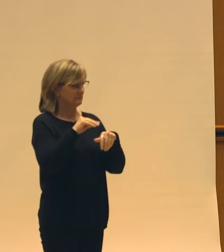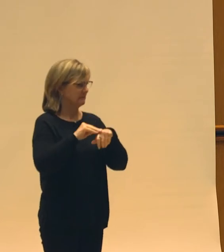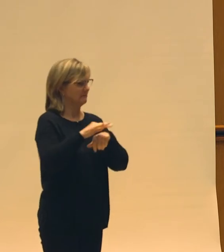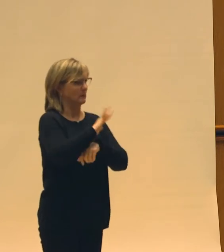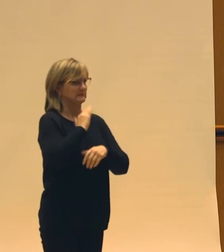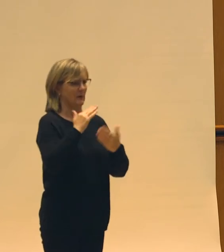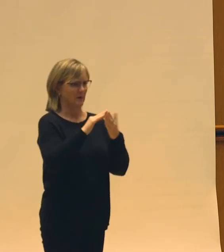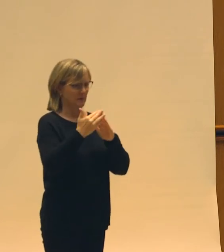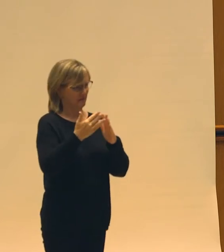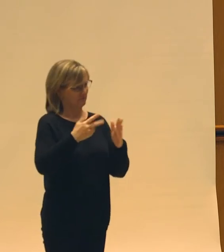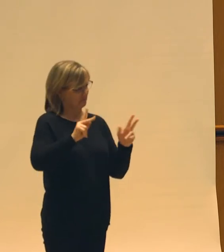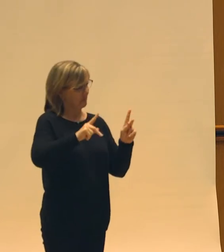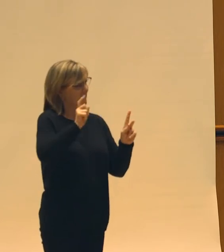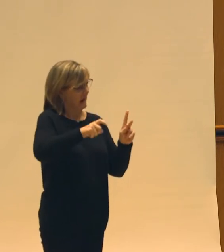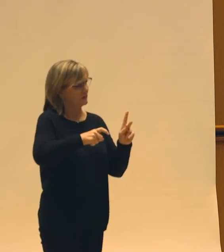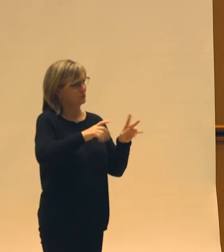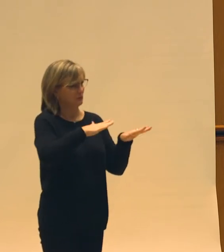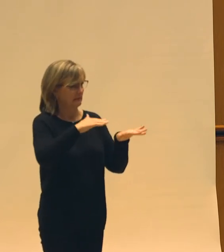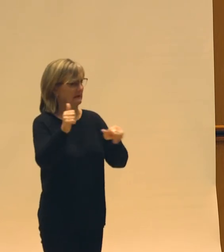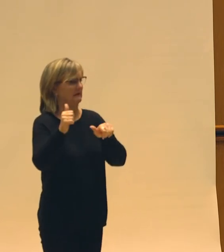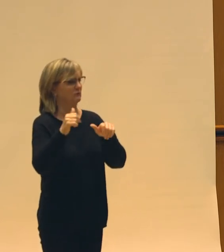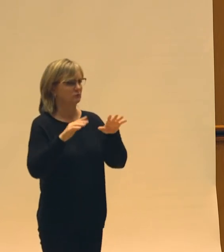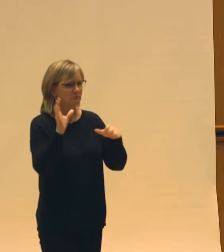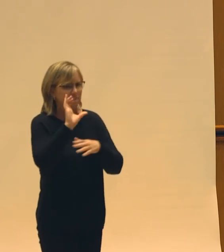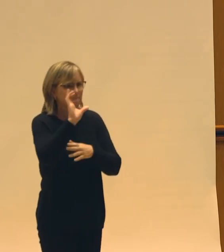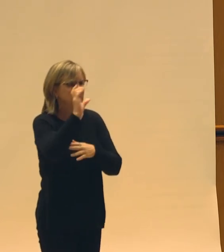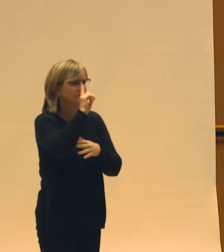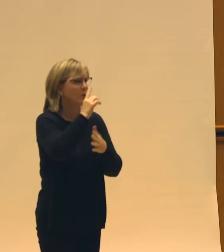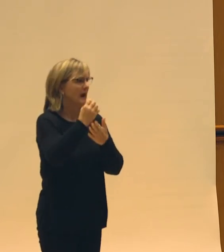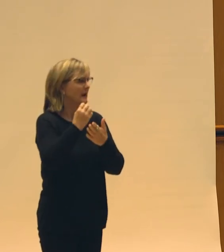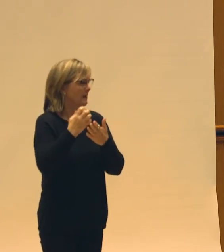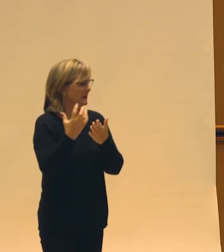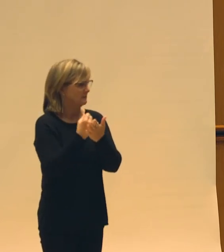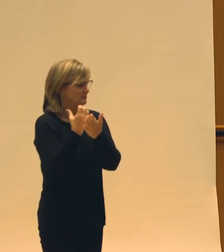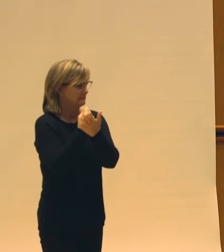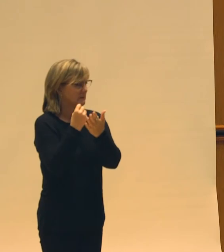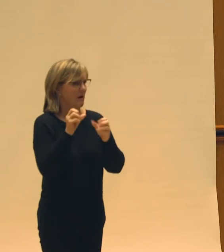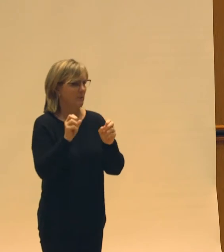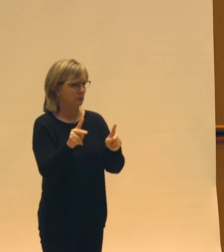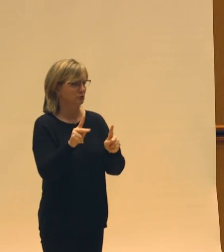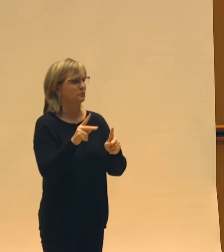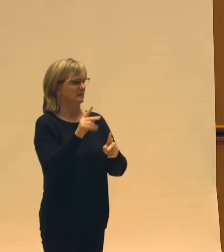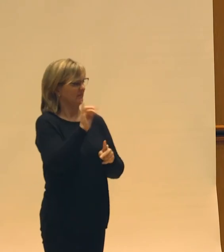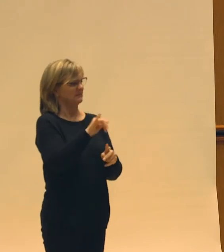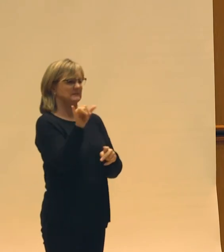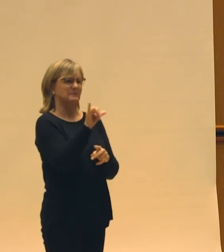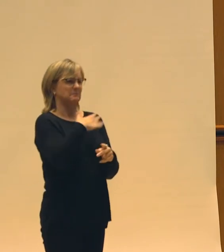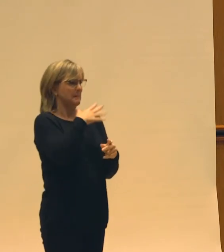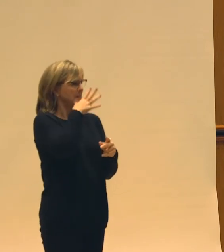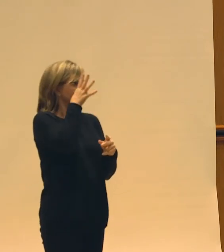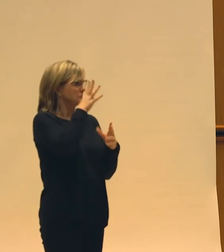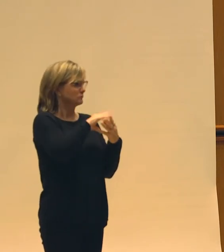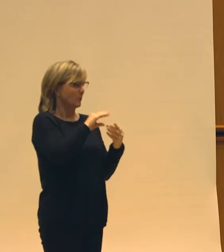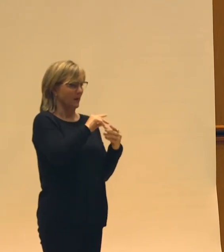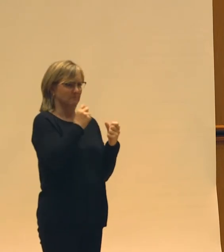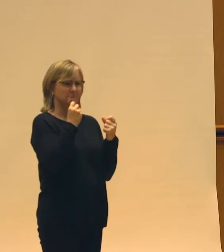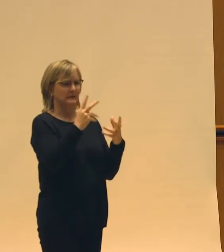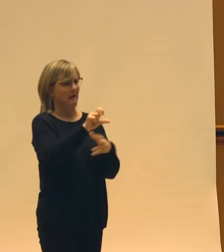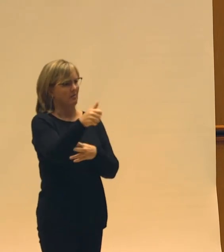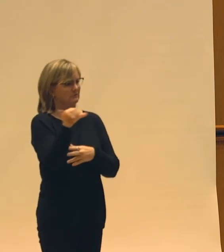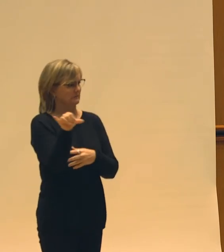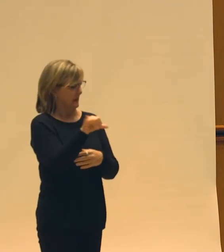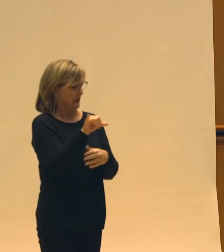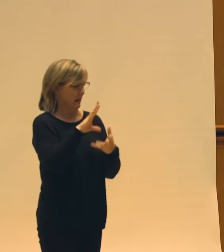folks leaving in order to find economic opportunity, which was my parents' story in the 50s and so many others. And so